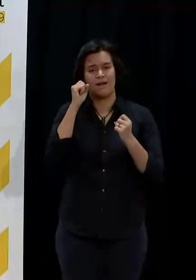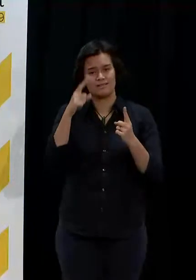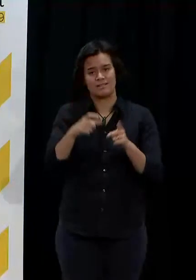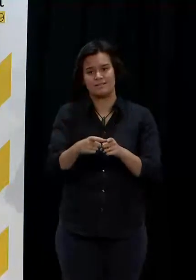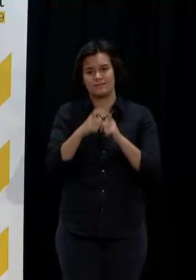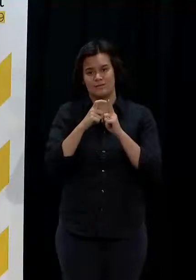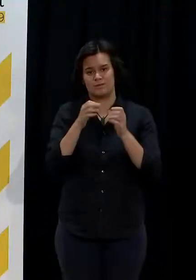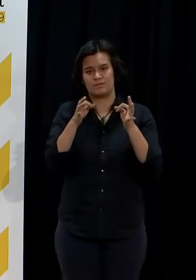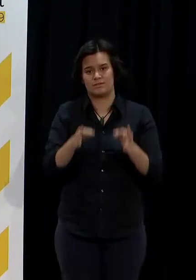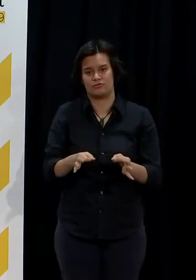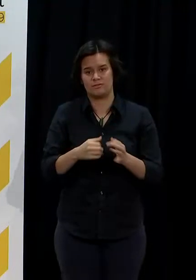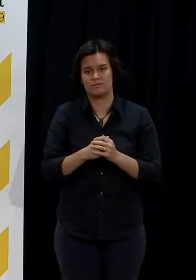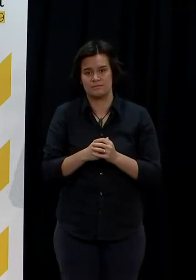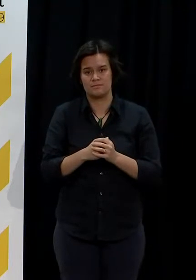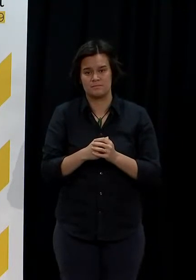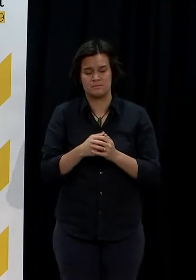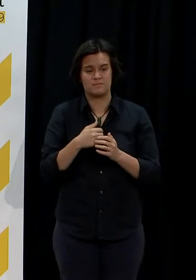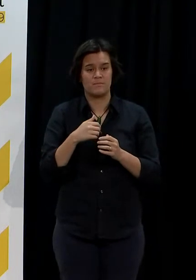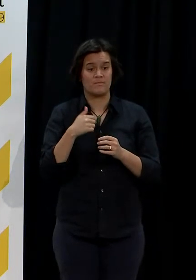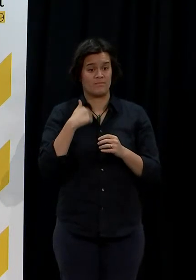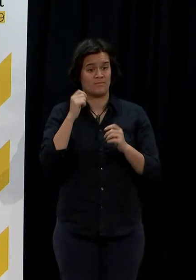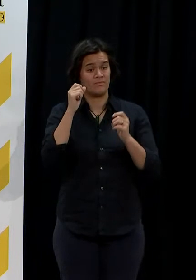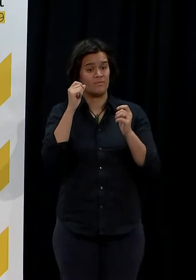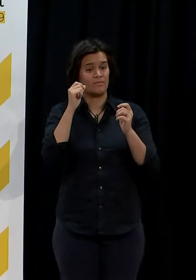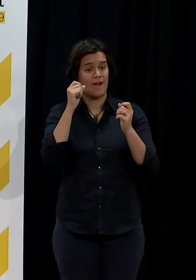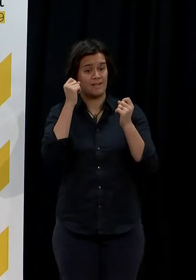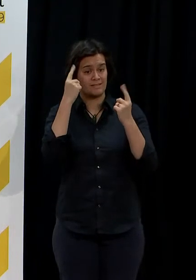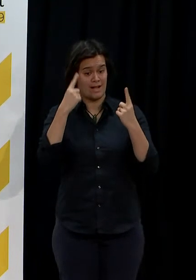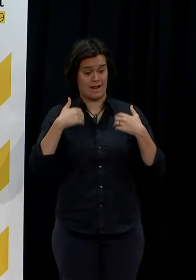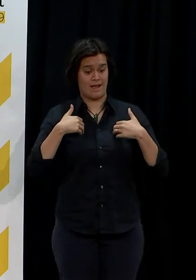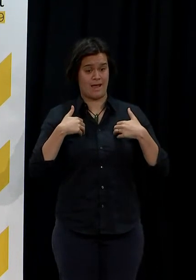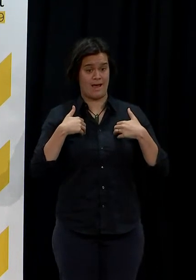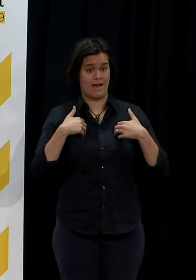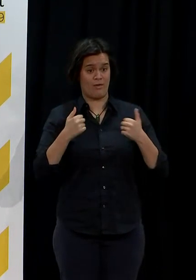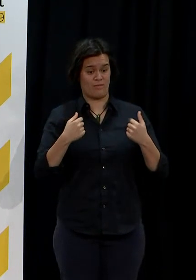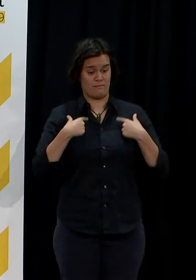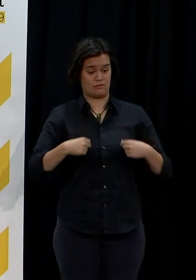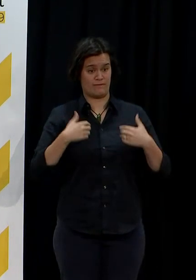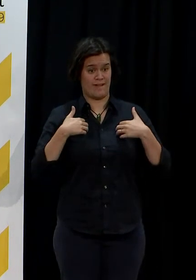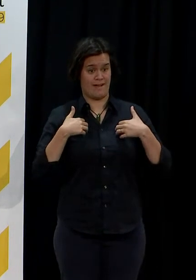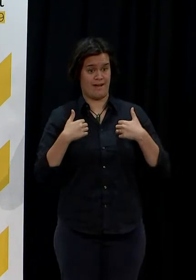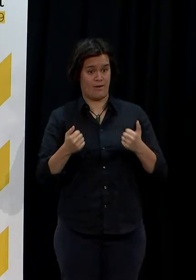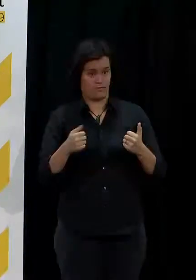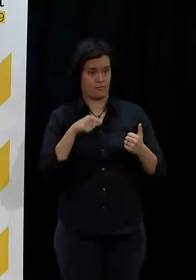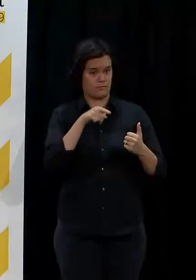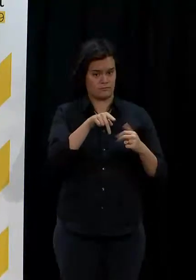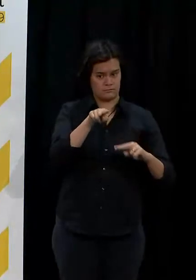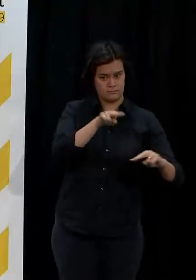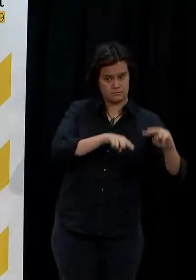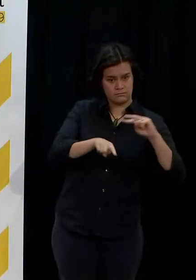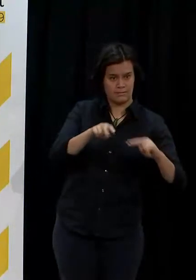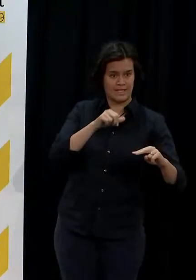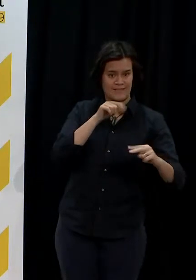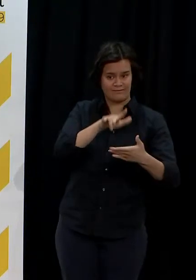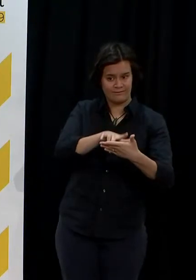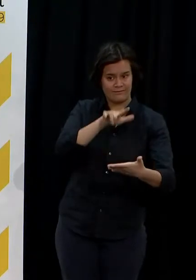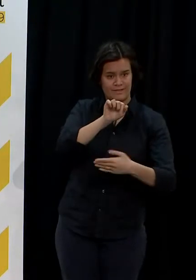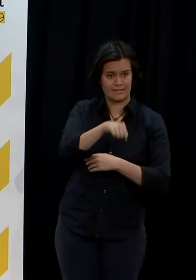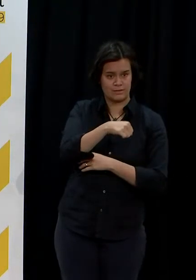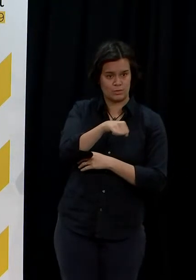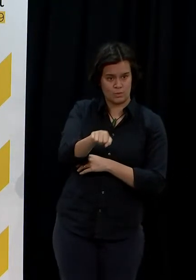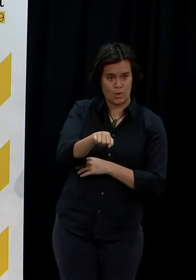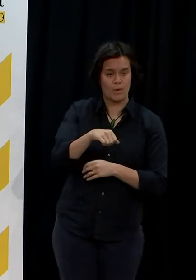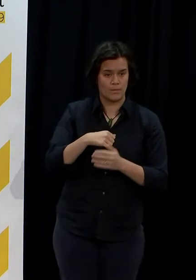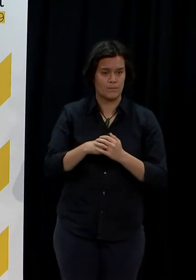suggest to me, of course, that health aren't assessing people's legal eligibility. That's something that obviously comes through our